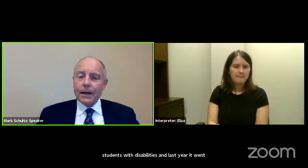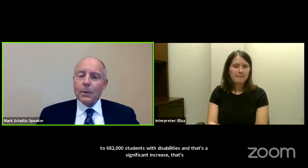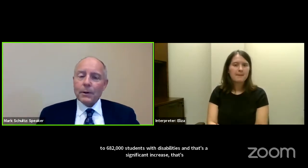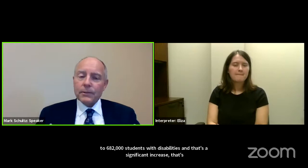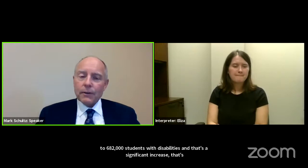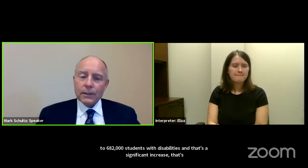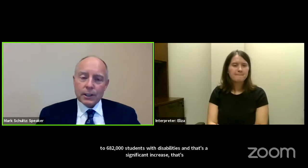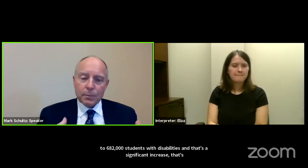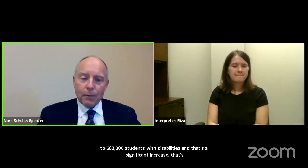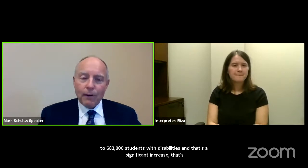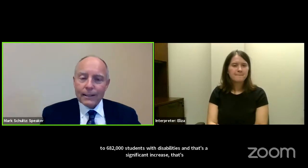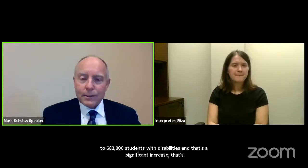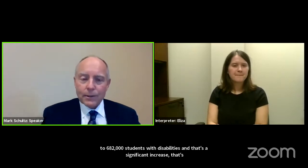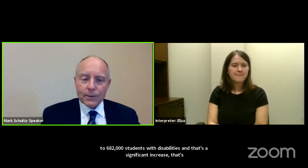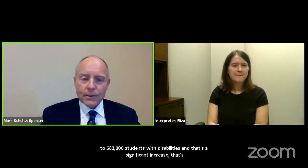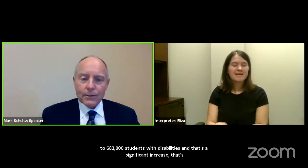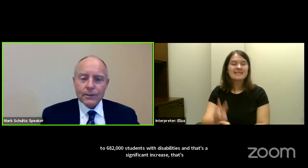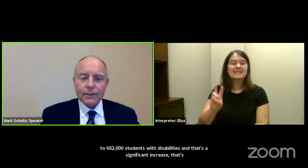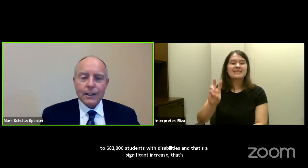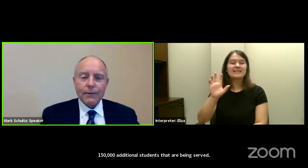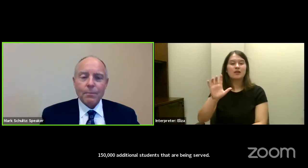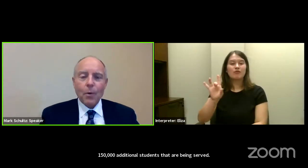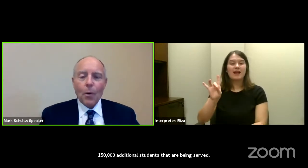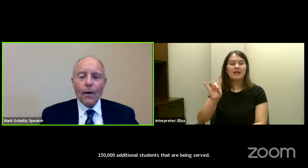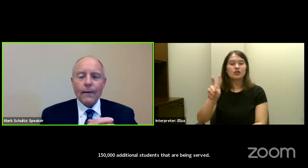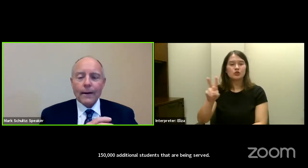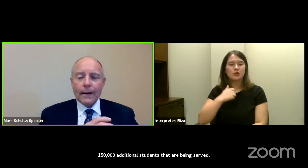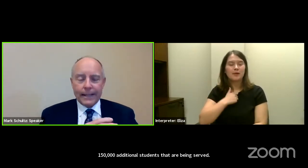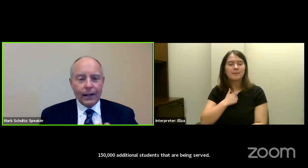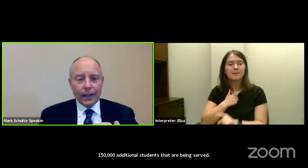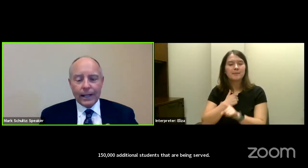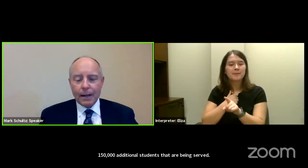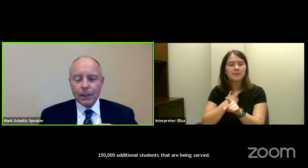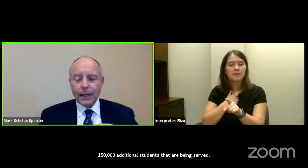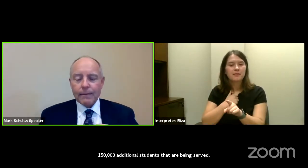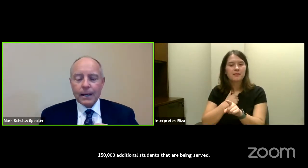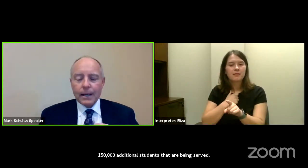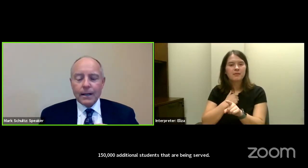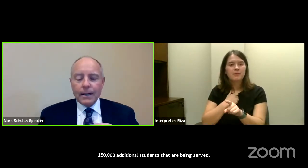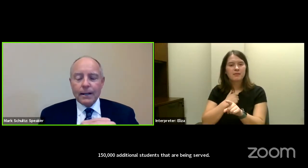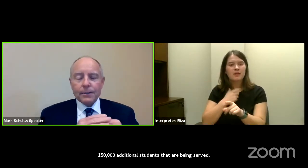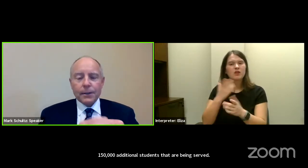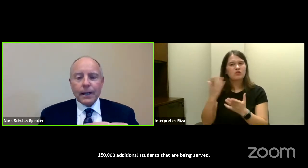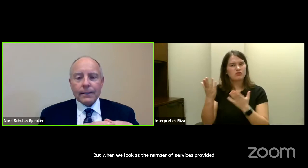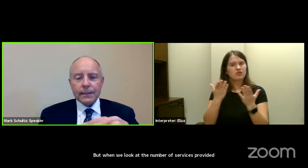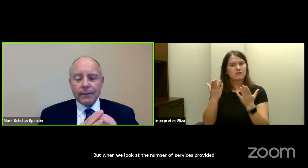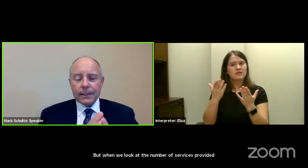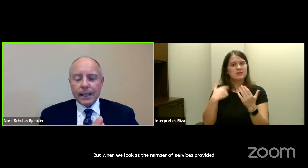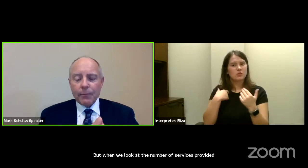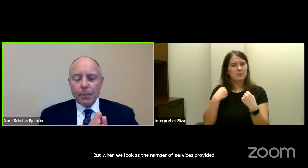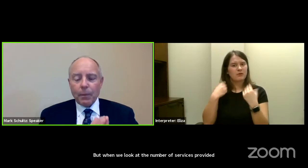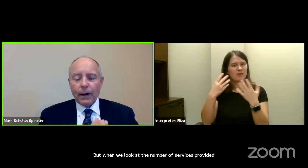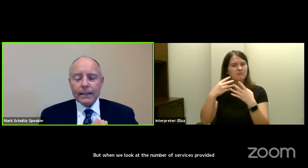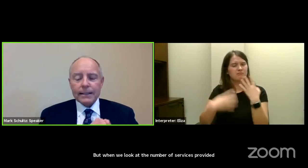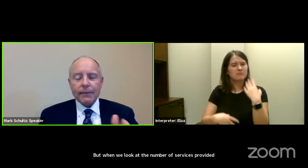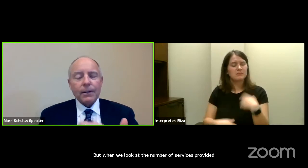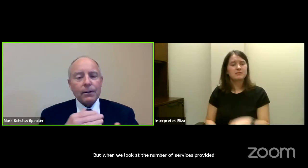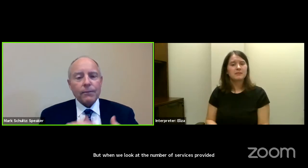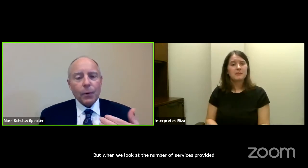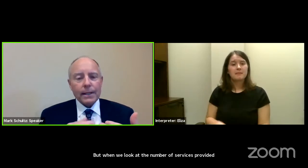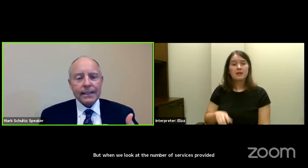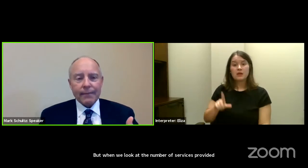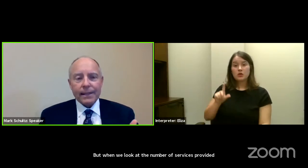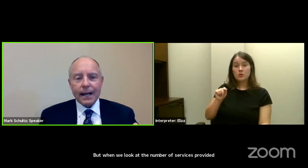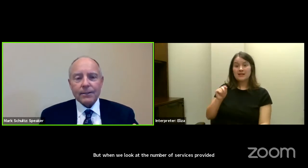number of services provided to those students, it's even more telling, I believe. In 2017, we provided